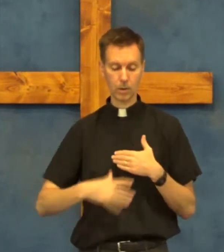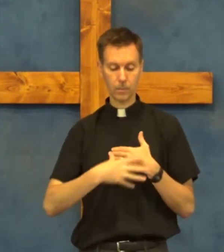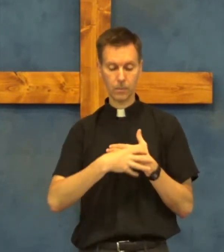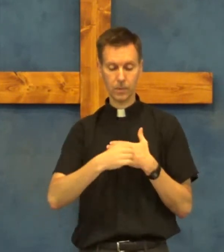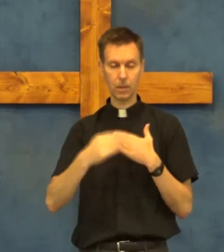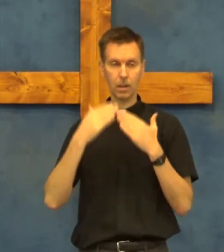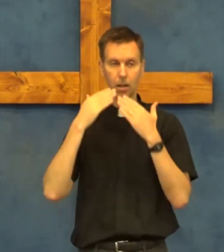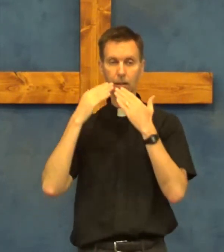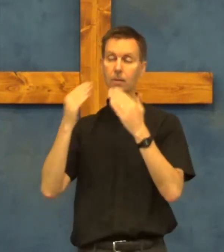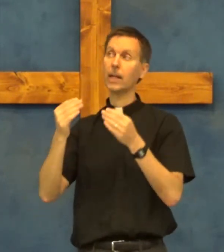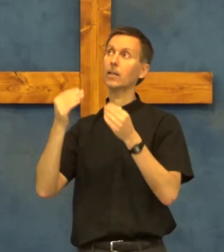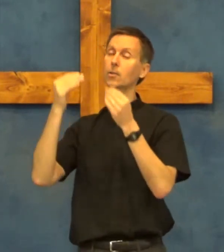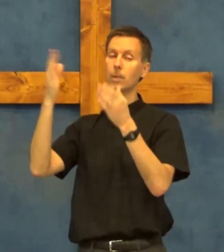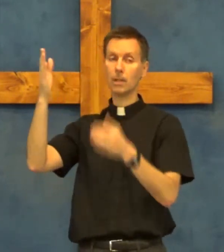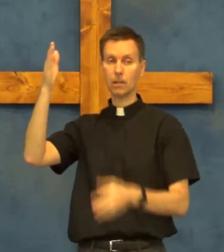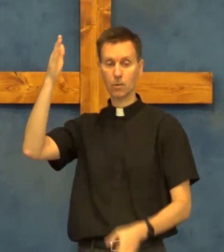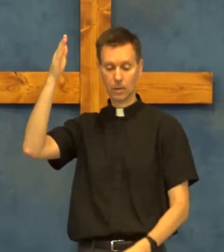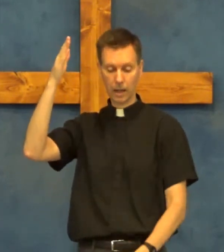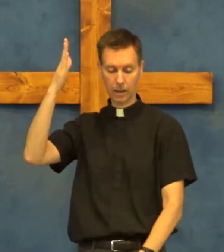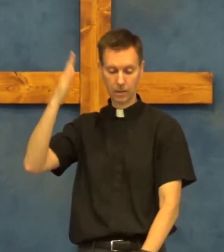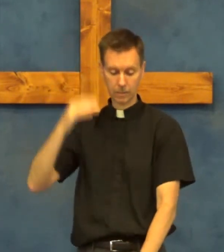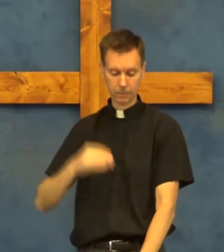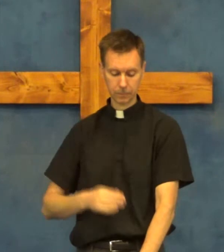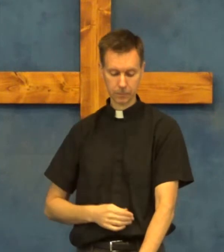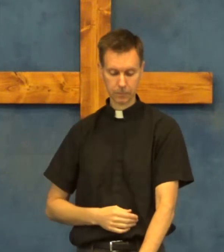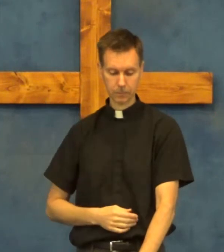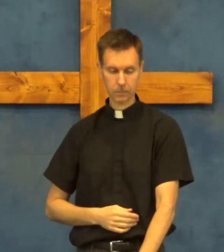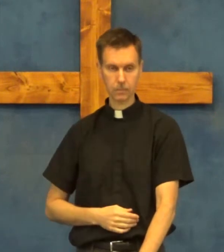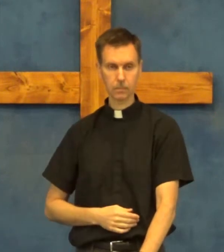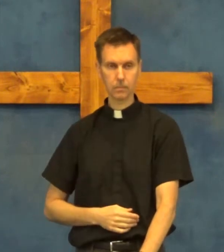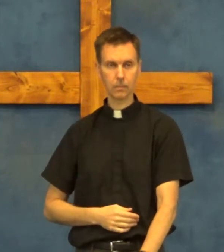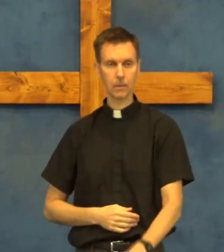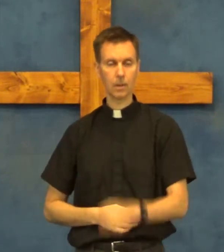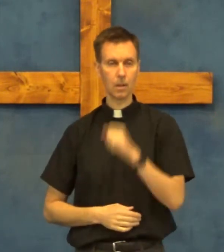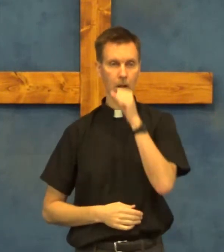thanks be to god i think there's a dark in here